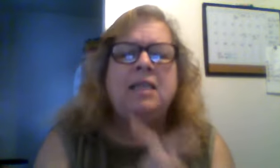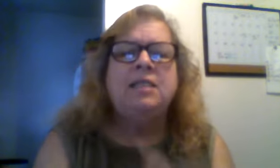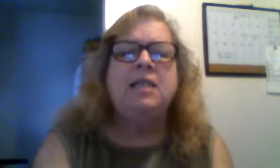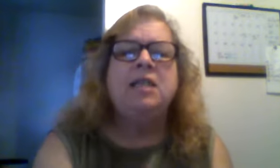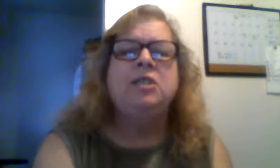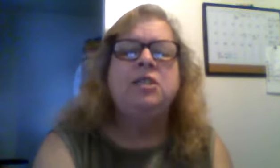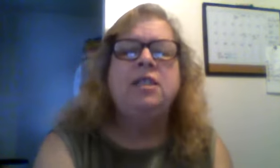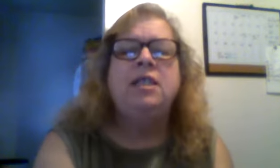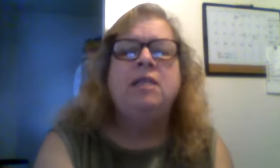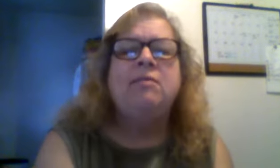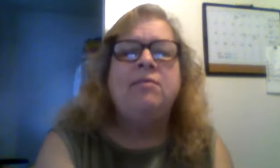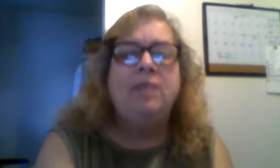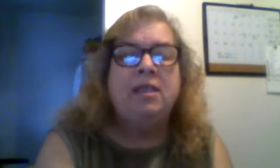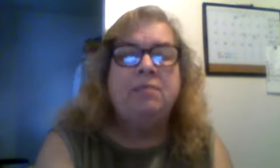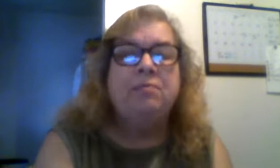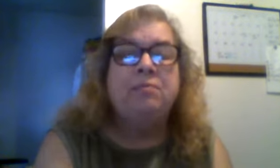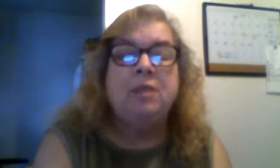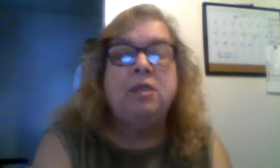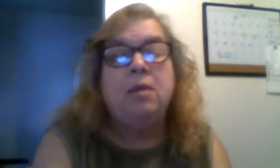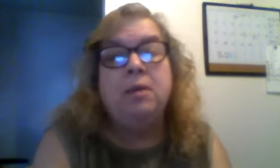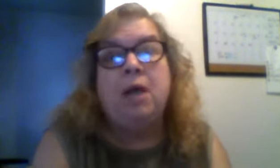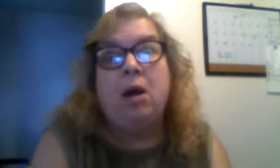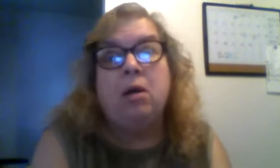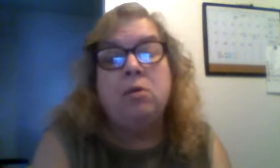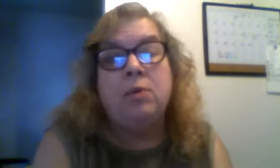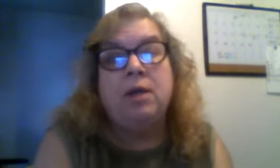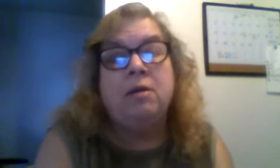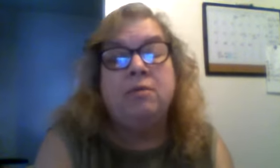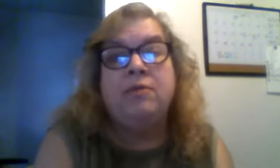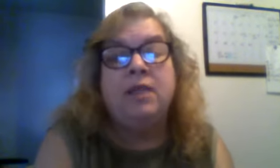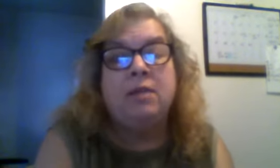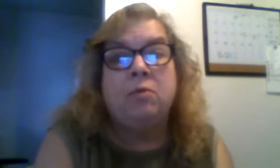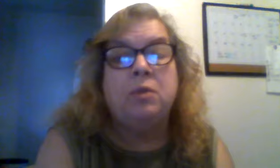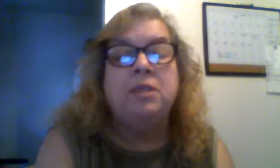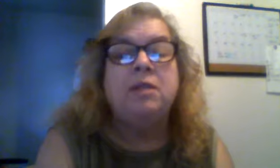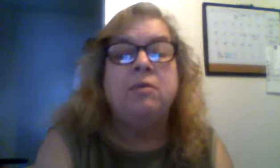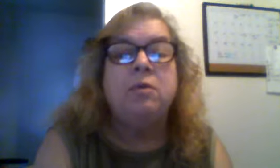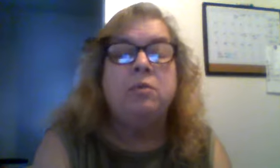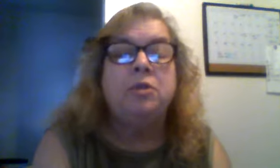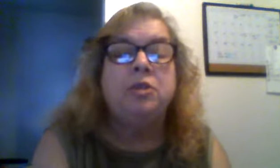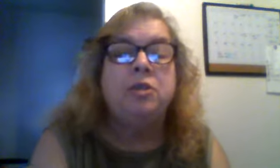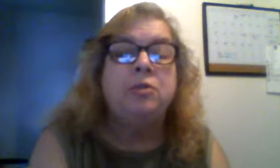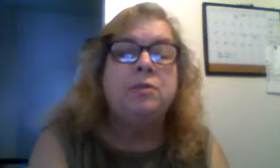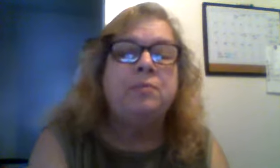shtf event the wrol event whichever you want to choose